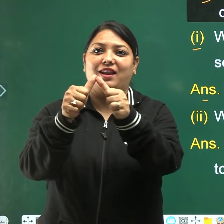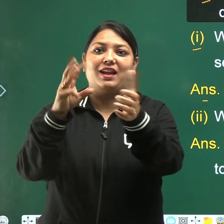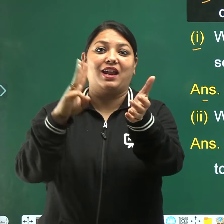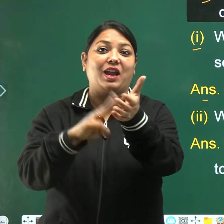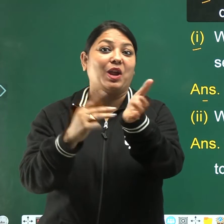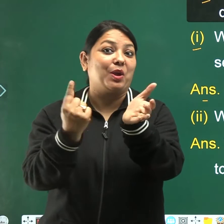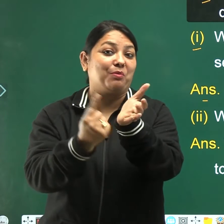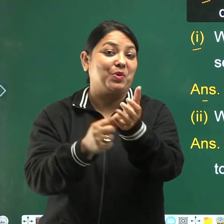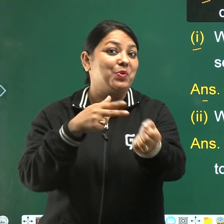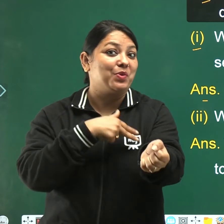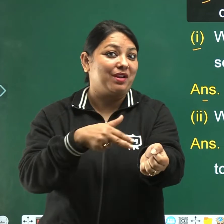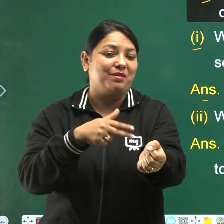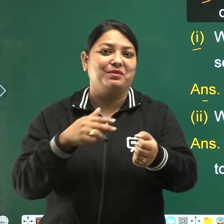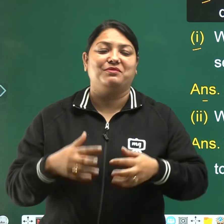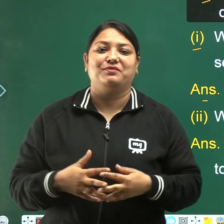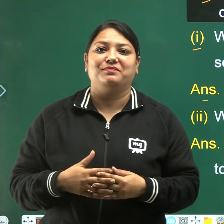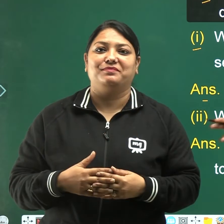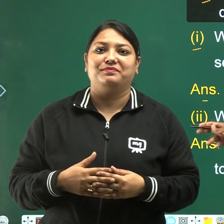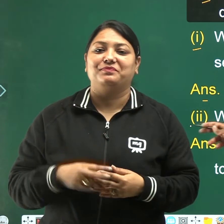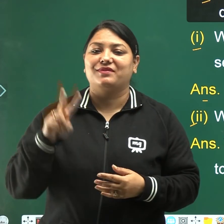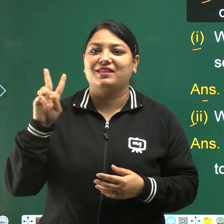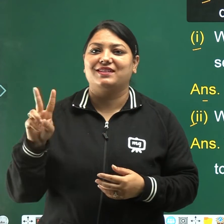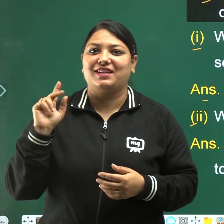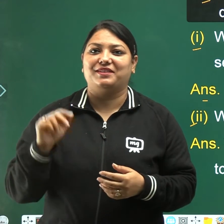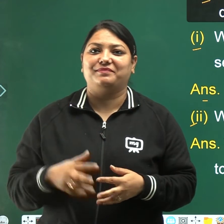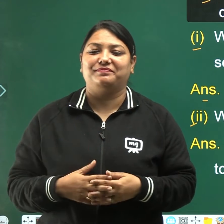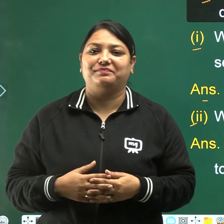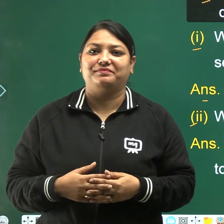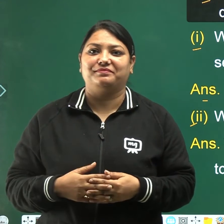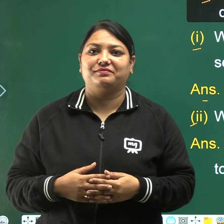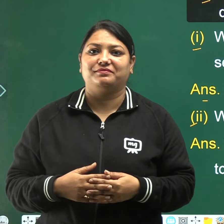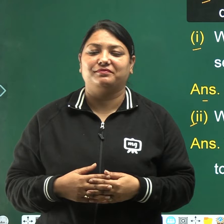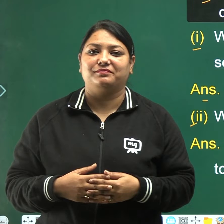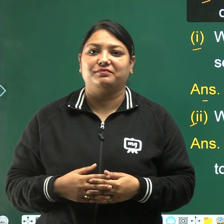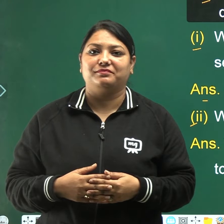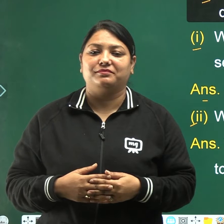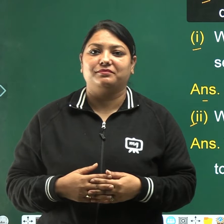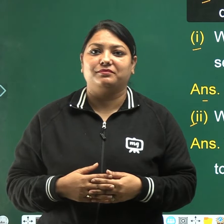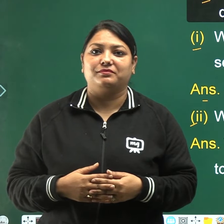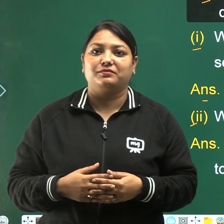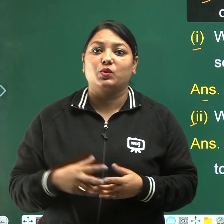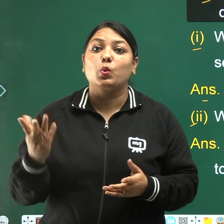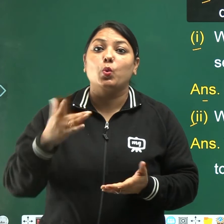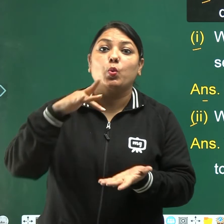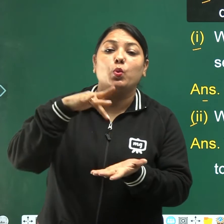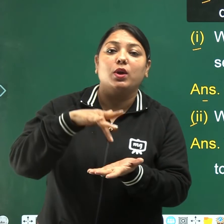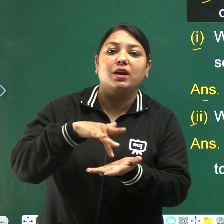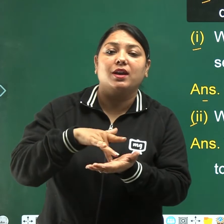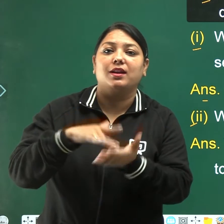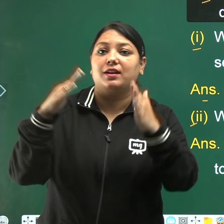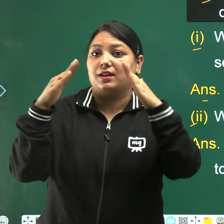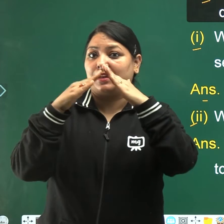second, where did the rich man live?